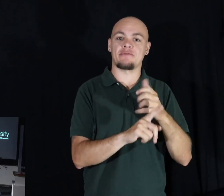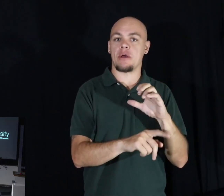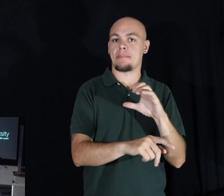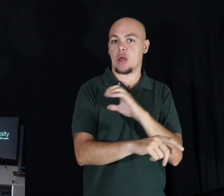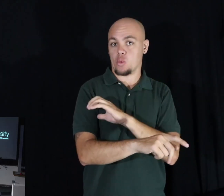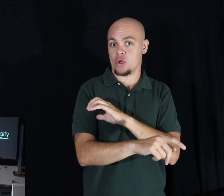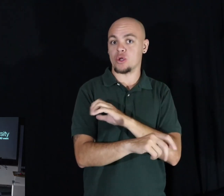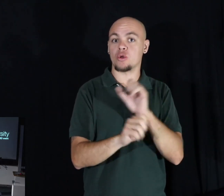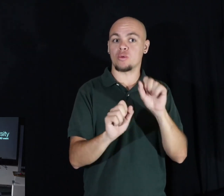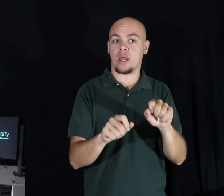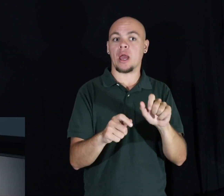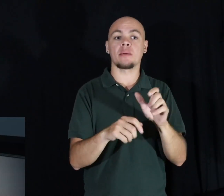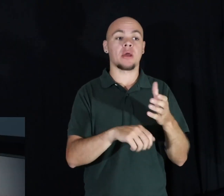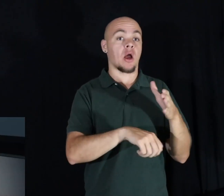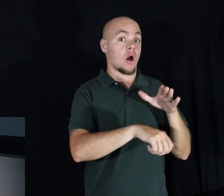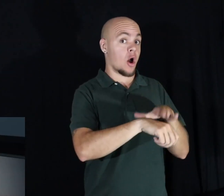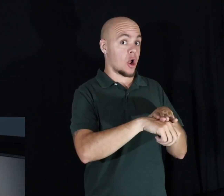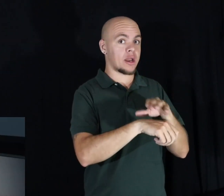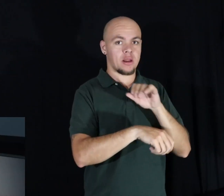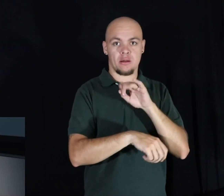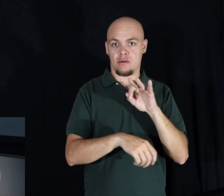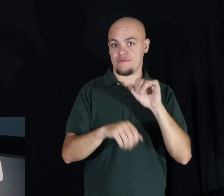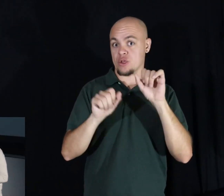off, and I'll now show you how.